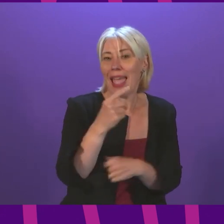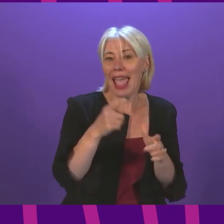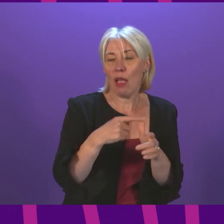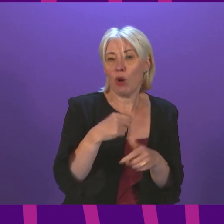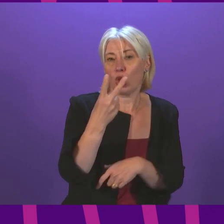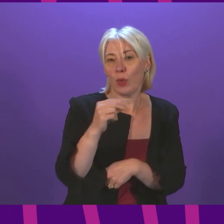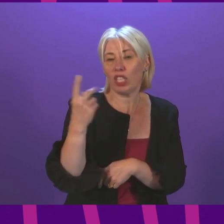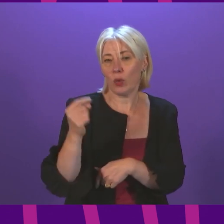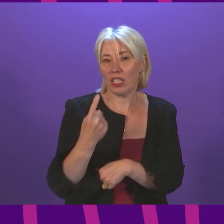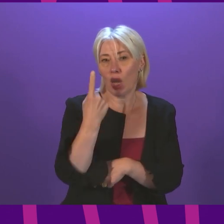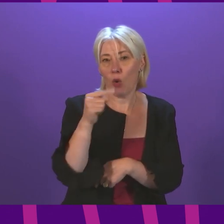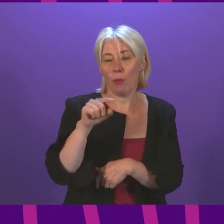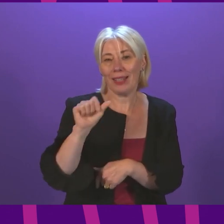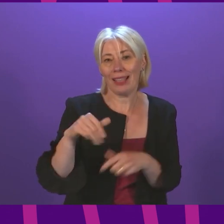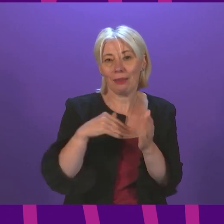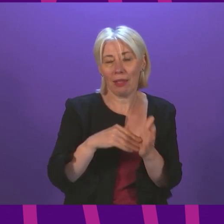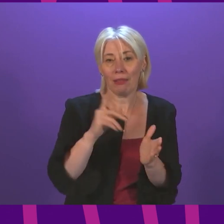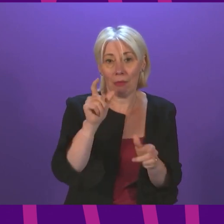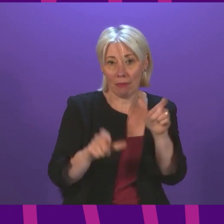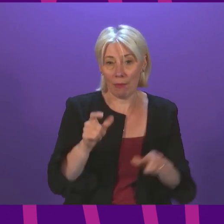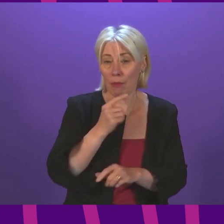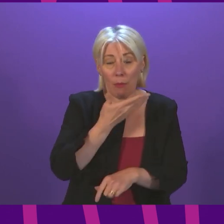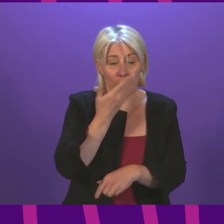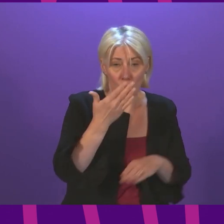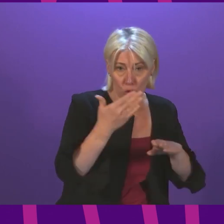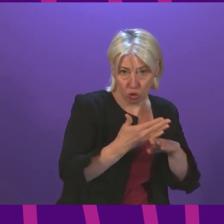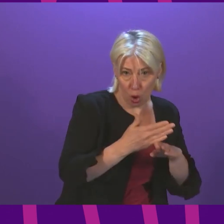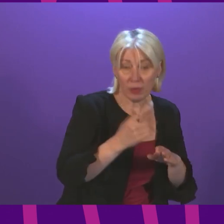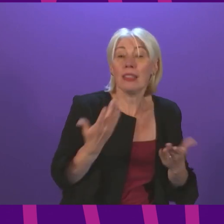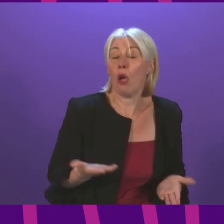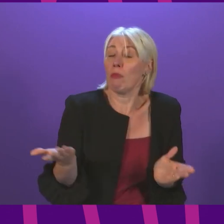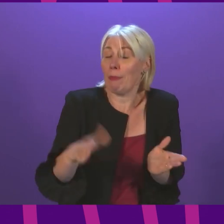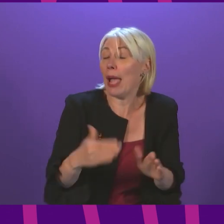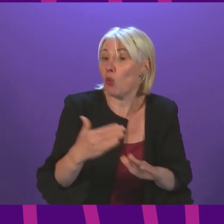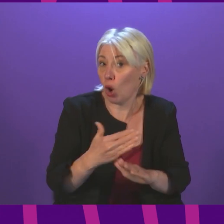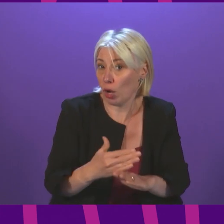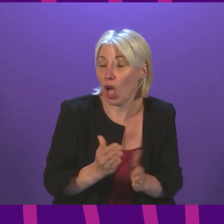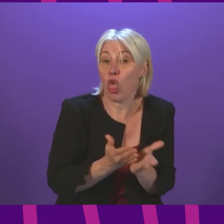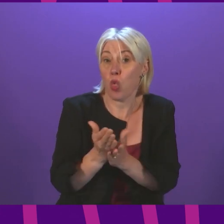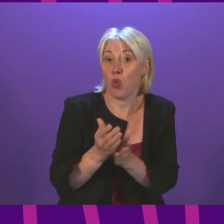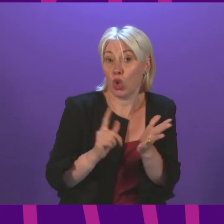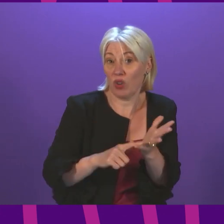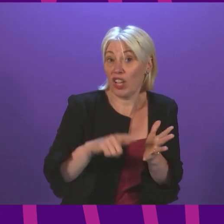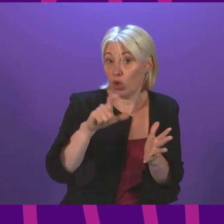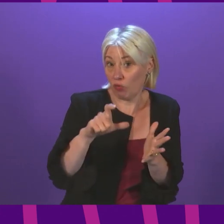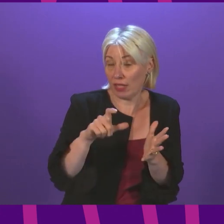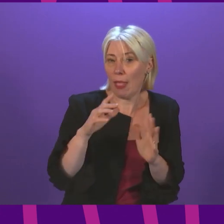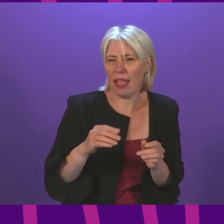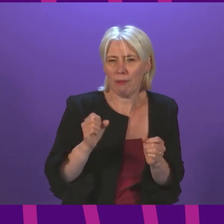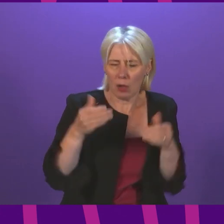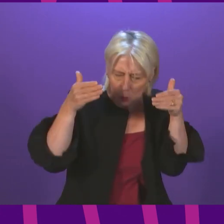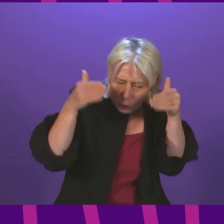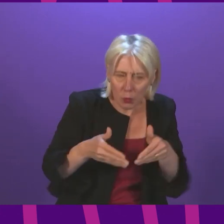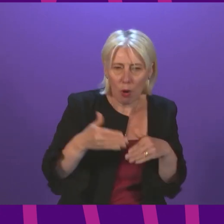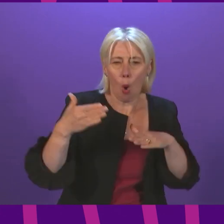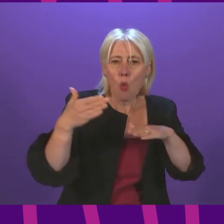.6 million people have moved from unemployment back into employment from the universal credit intensive work search group.